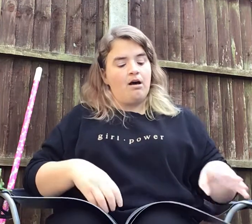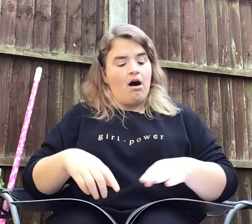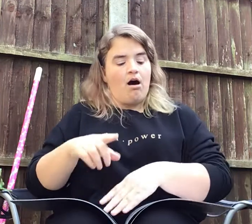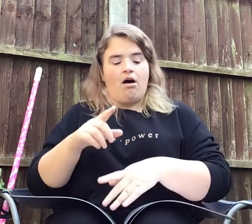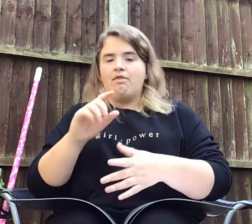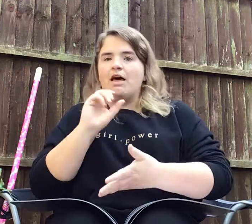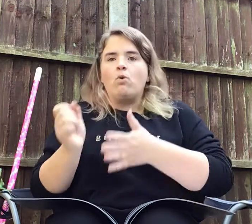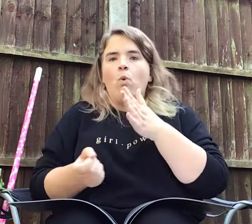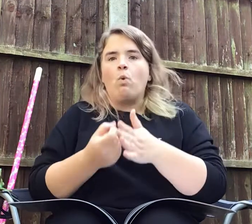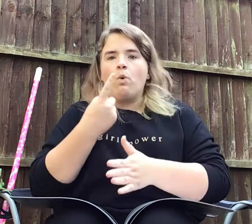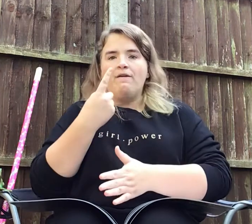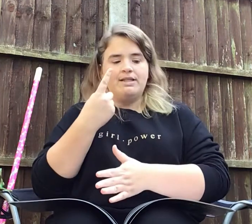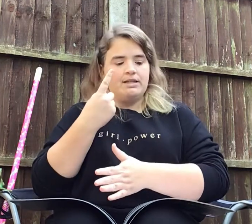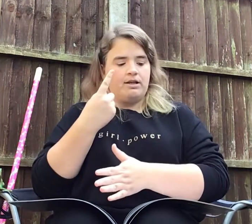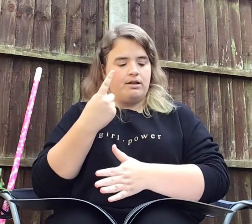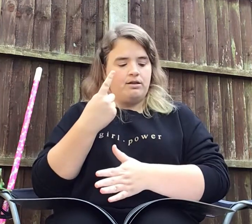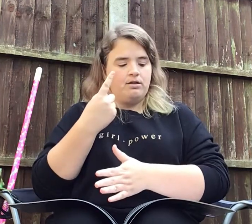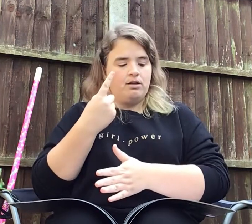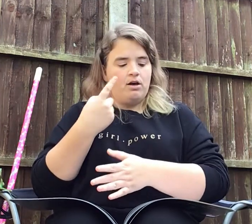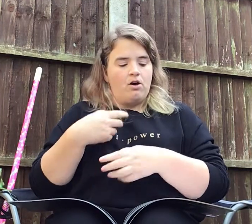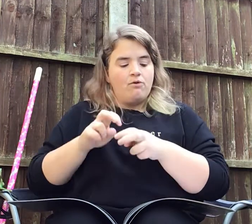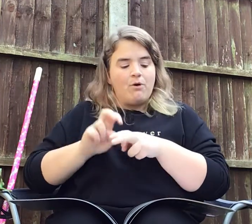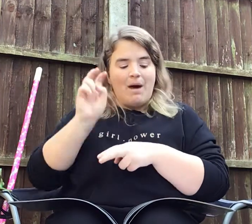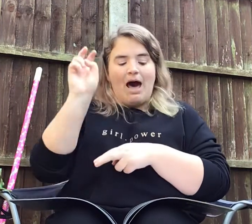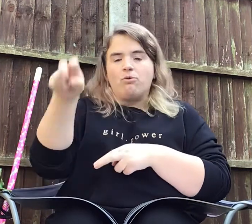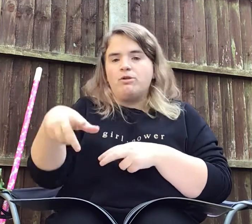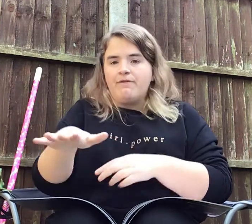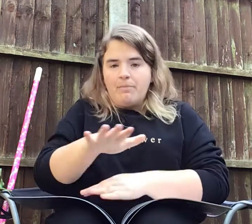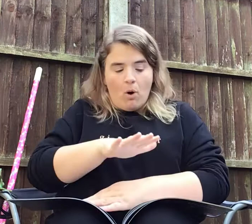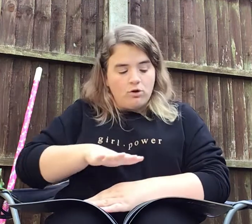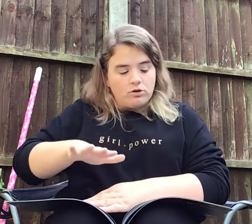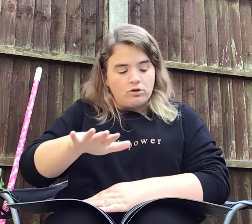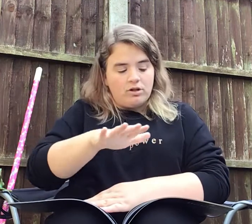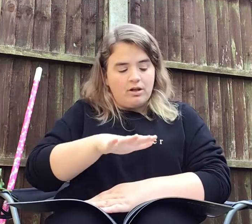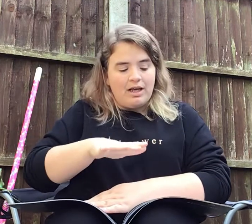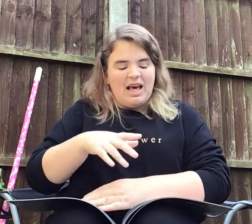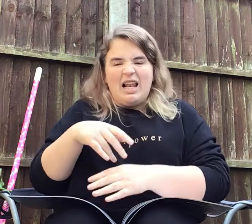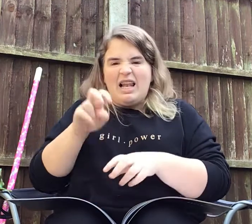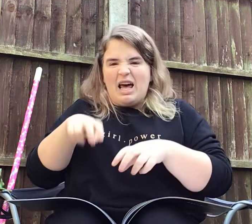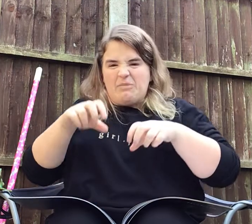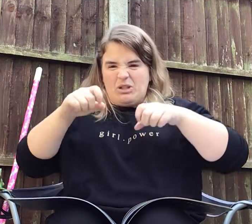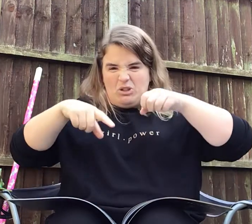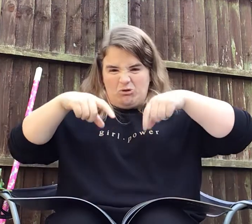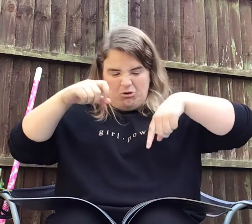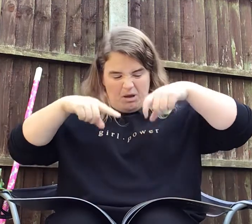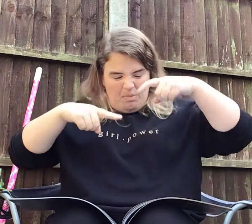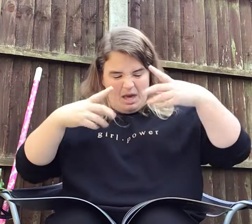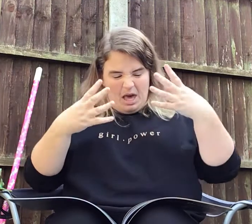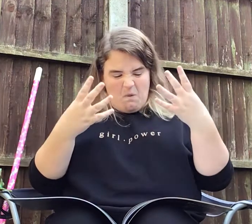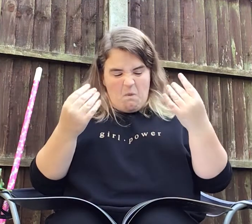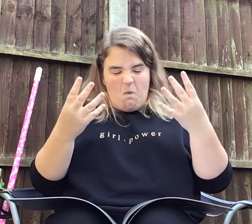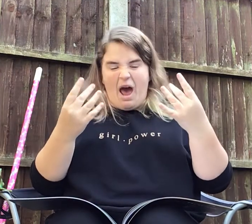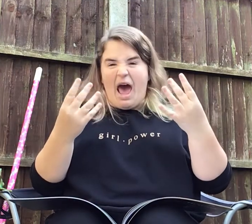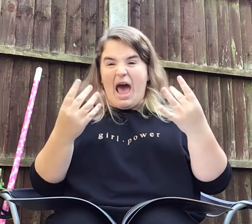Then all of a sudden, from out of the pond, left a dripping wet